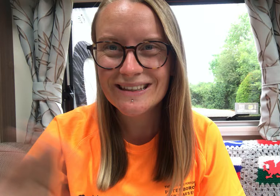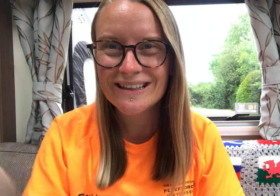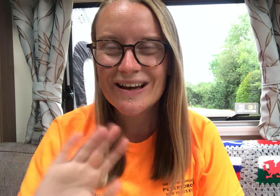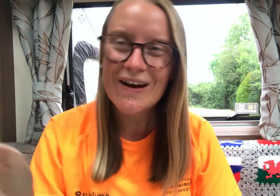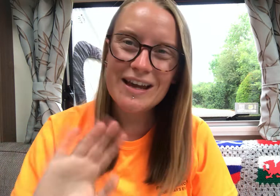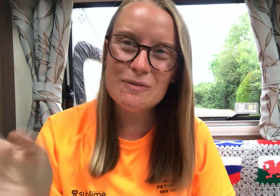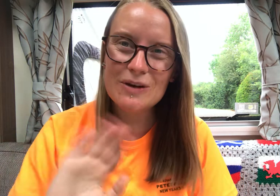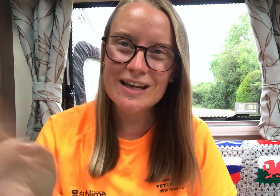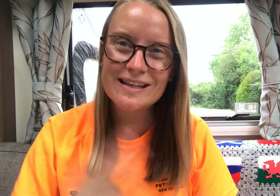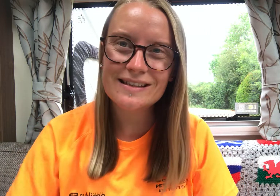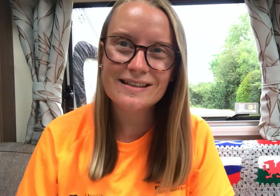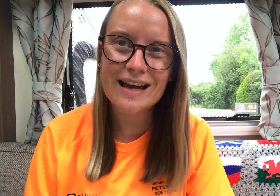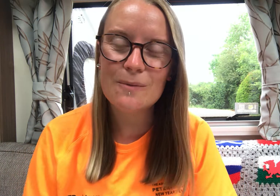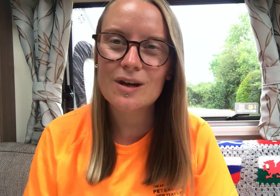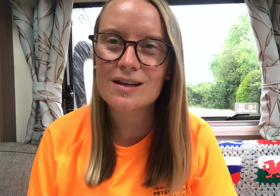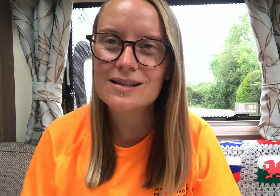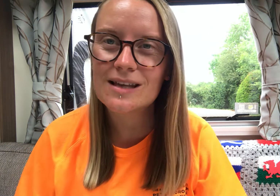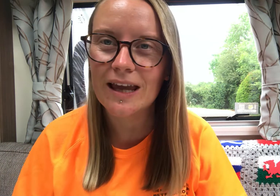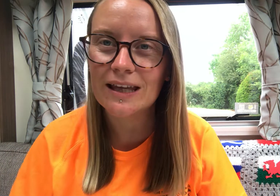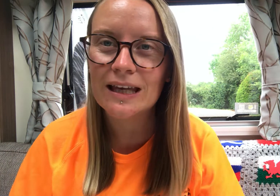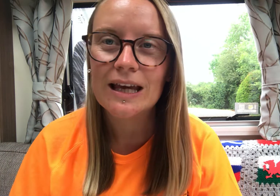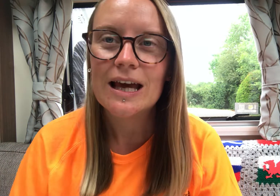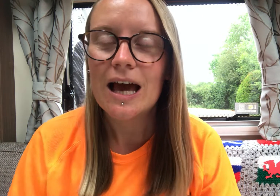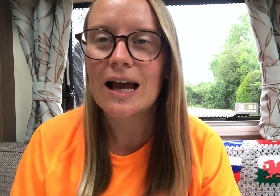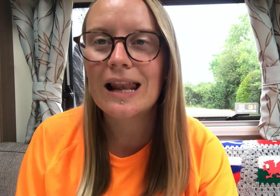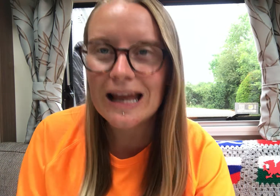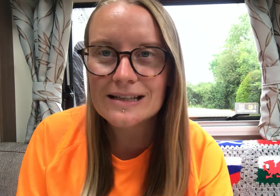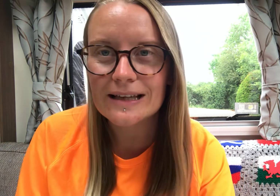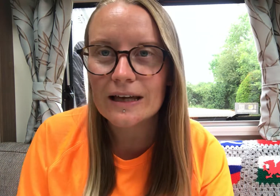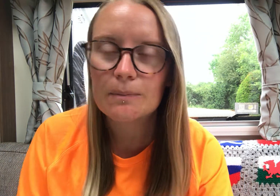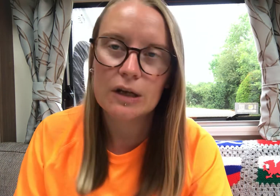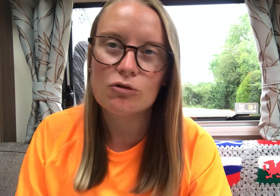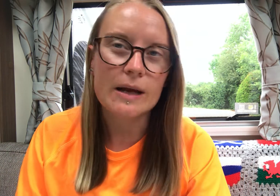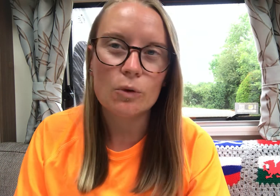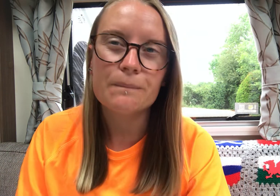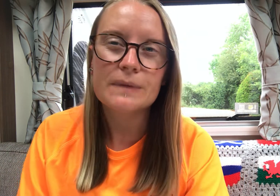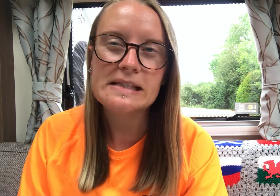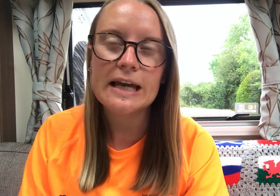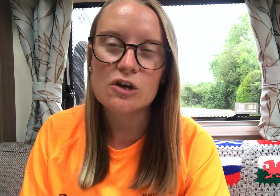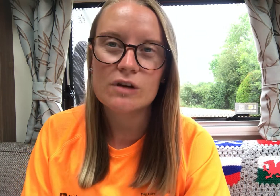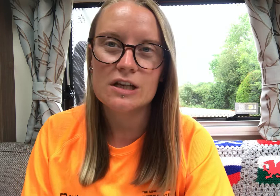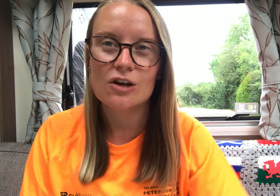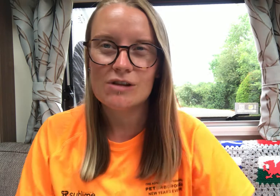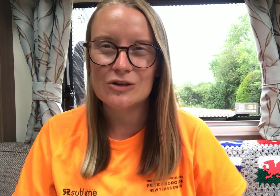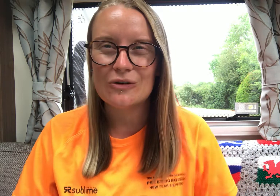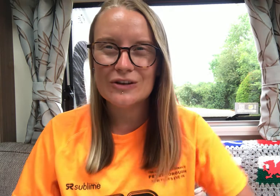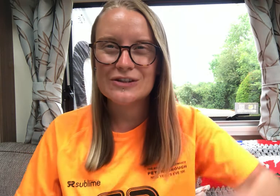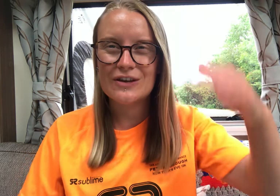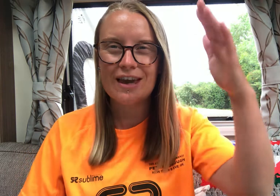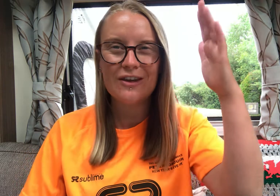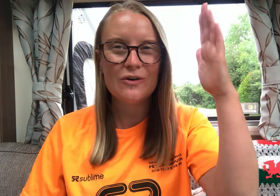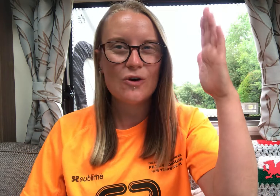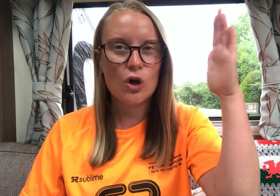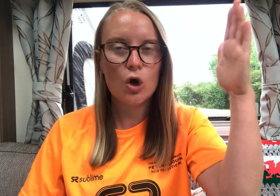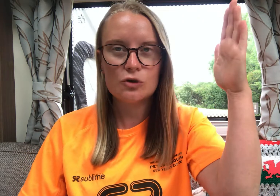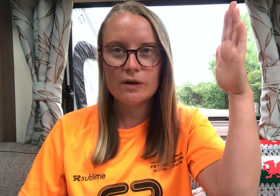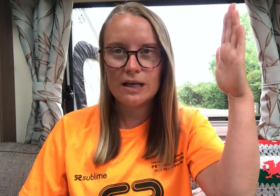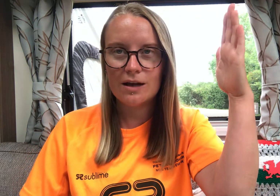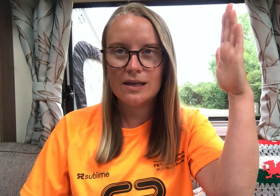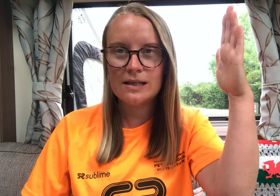Hi everybody, so today we're going to sing a classic but a great one. It's Hickory Dickory Dock. So get your clocks ready like this